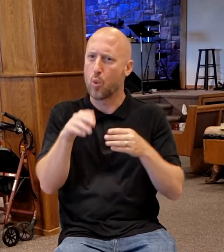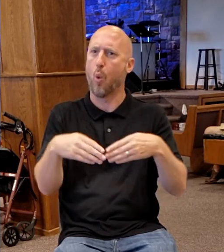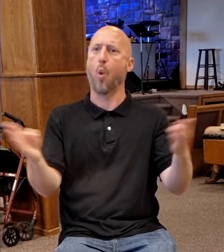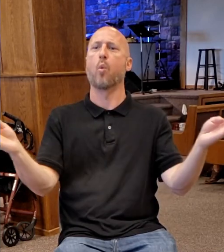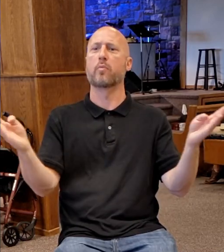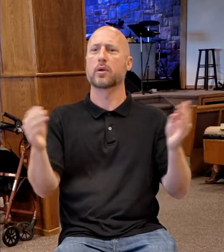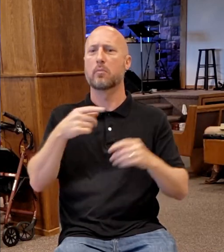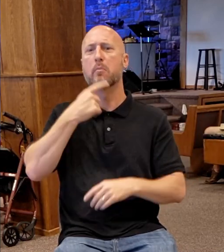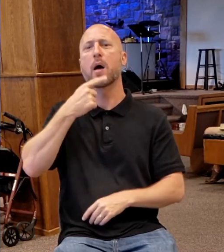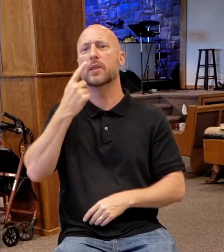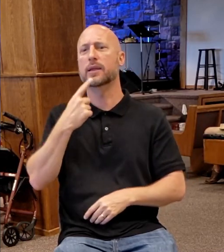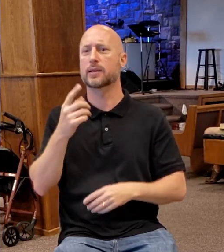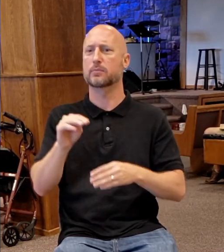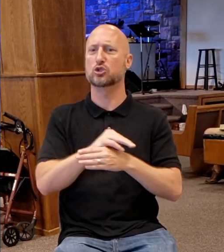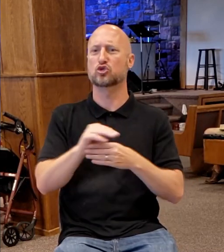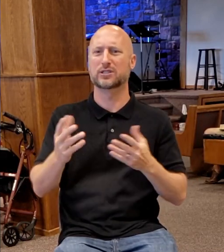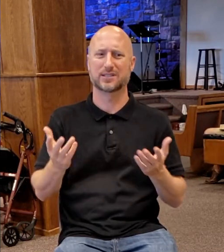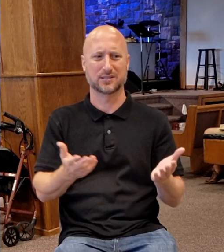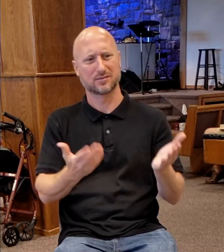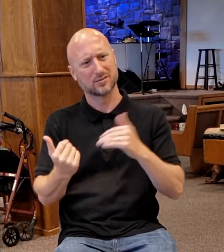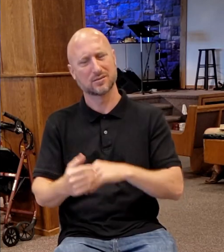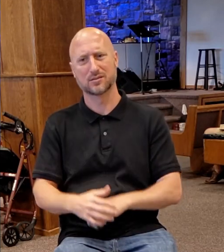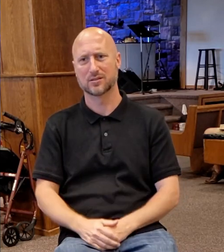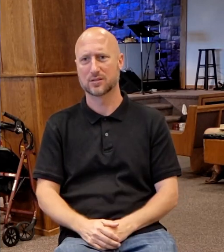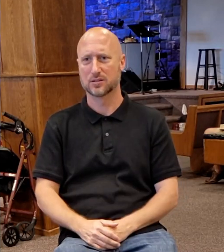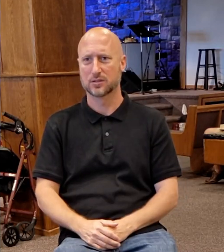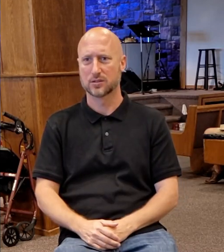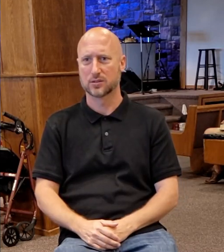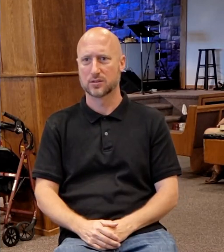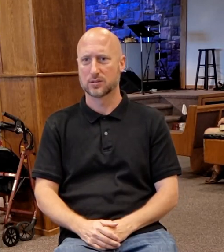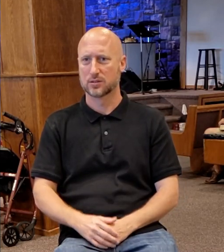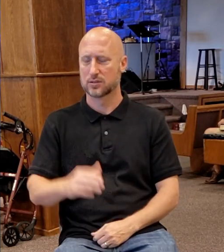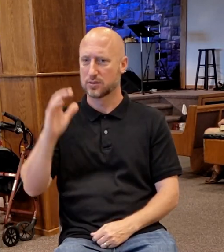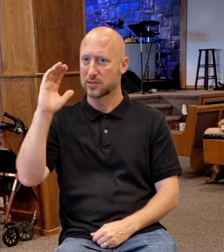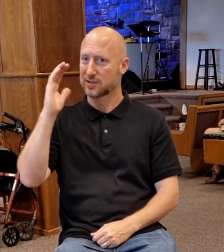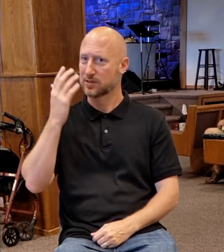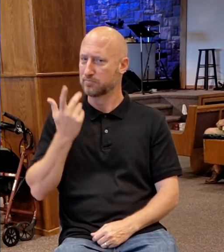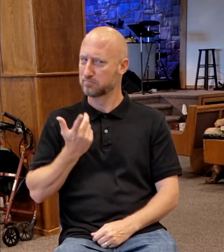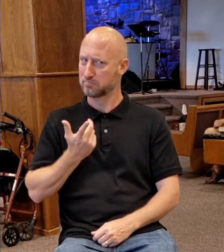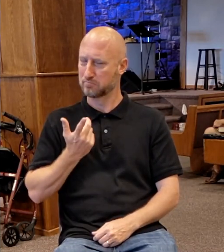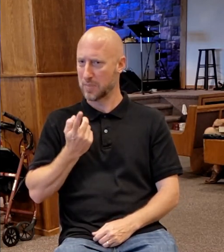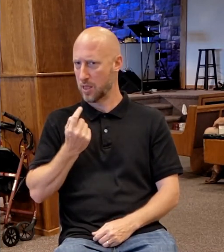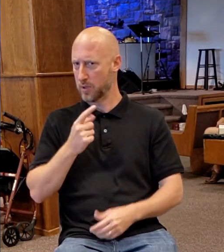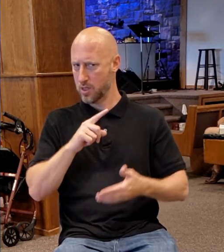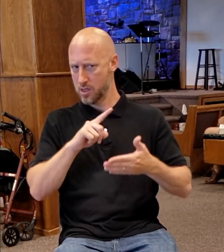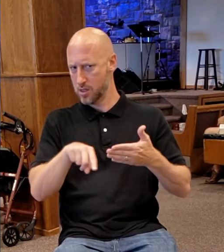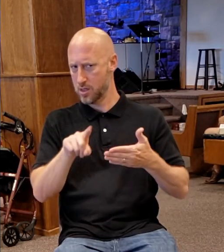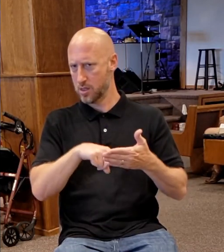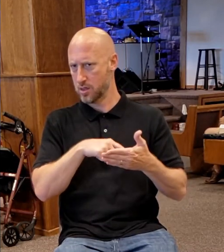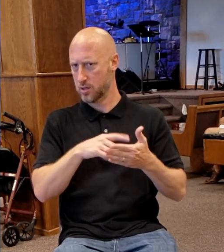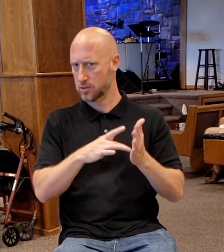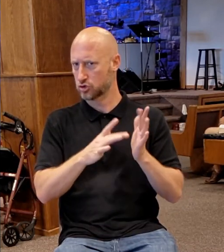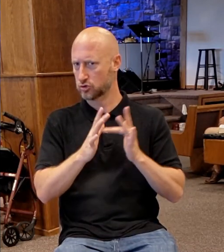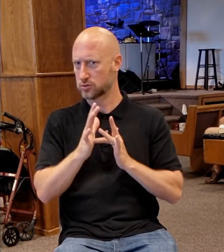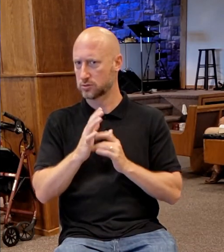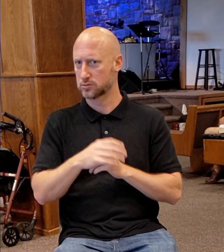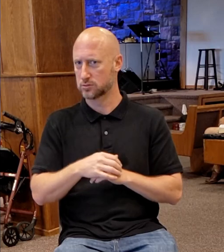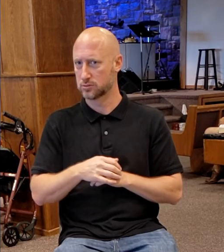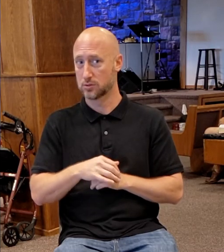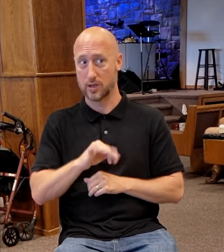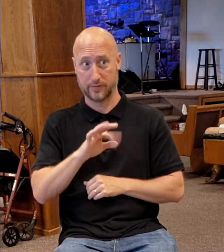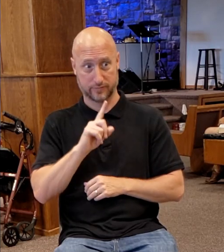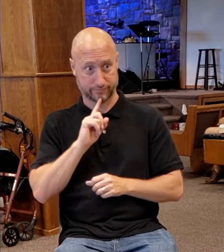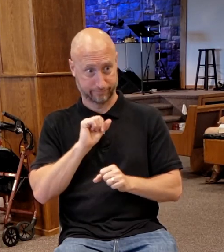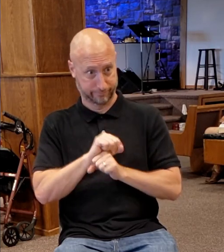it interesting if? There seems to be a little bit of criticism there. If thou doest these